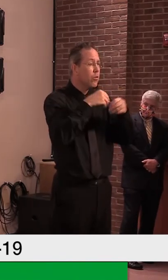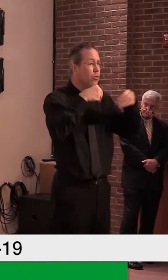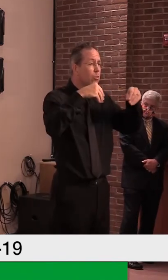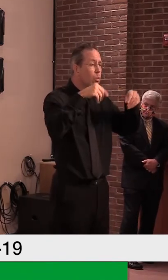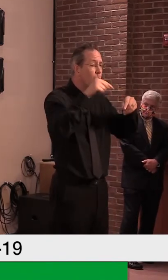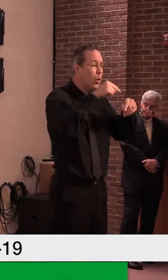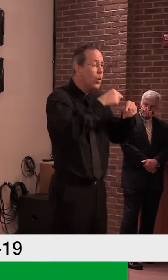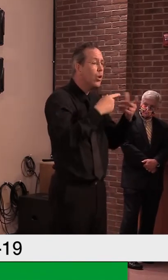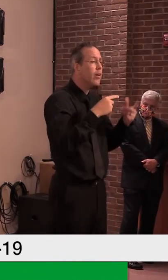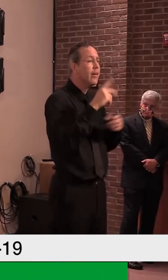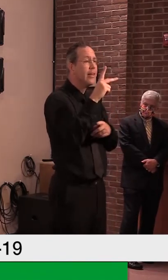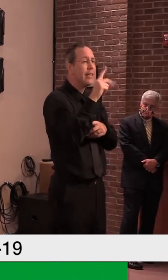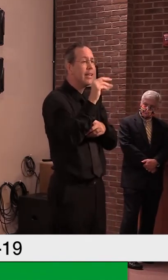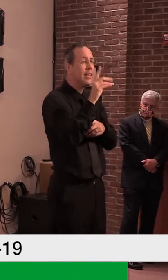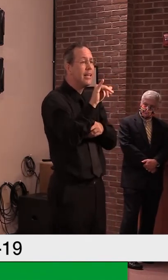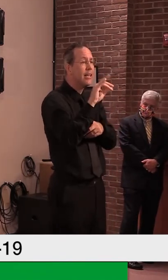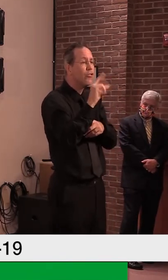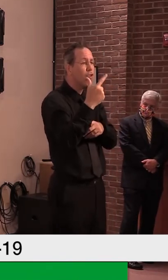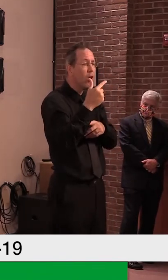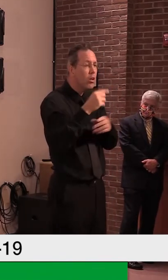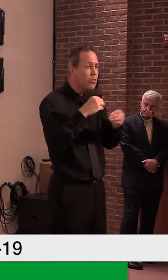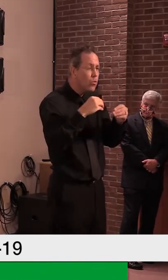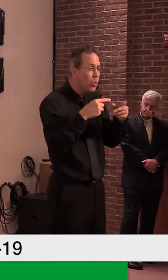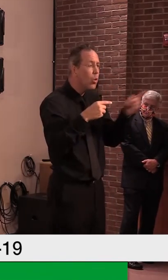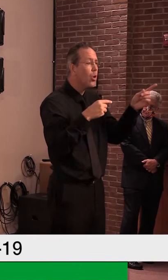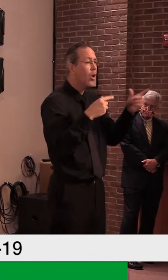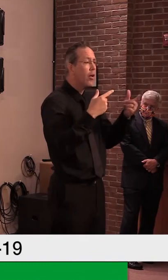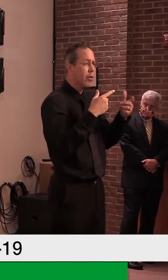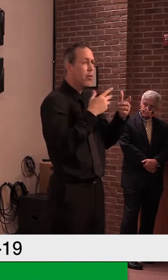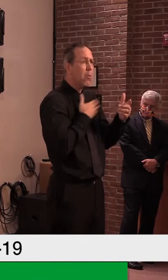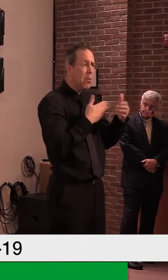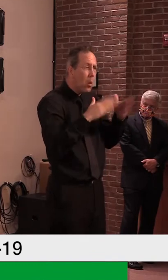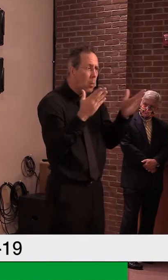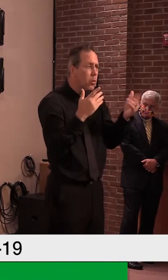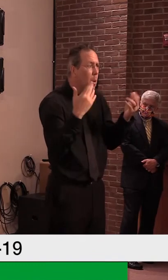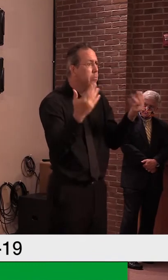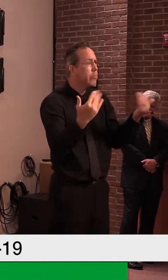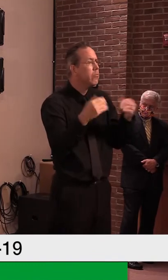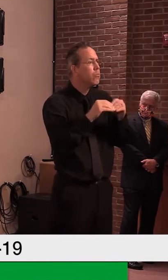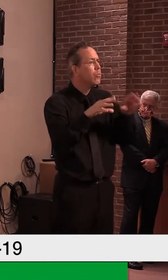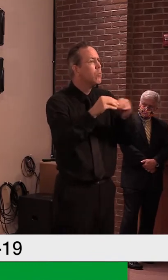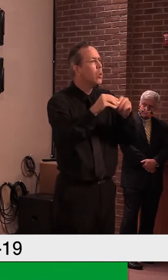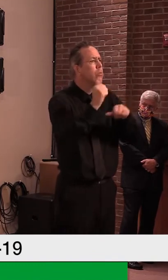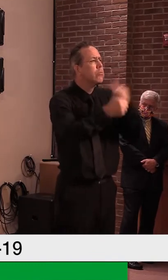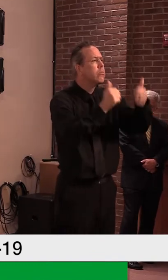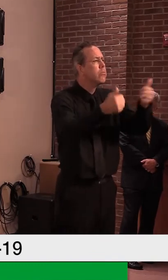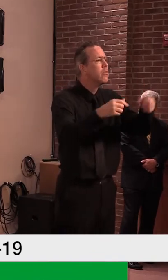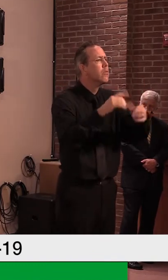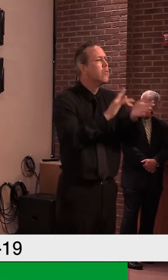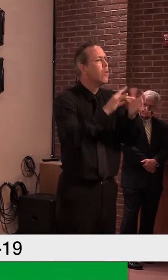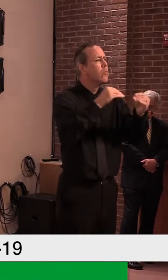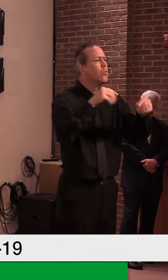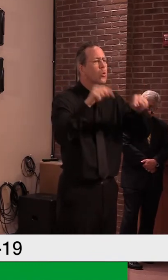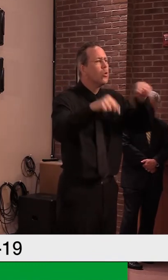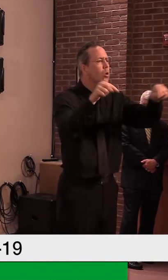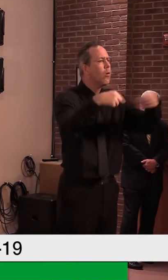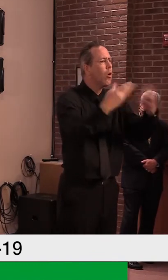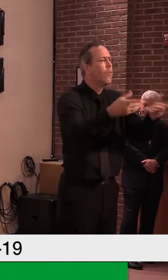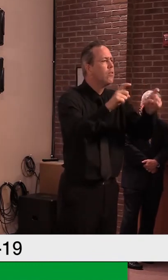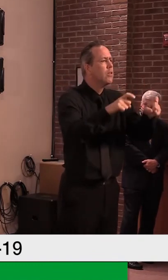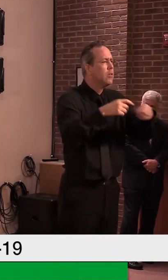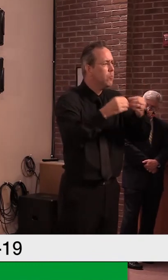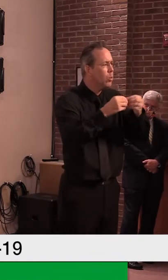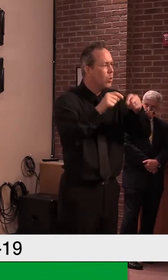expand that significantly throughout the state. The governor mentioned the road, uh, in Boston and, uh, there are